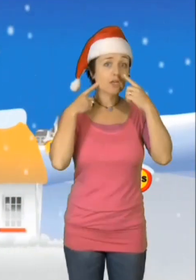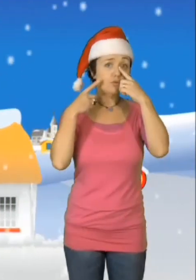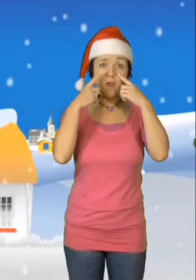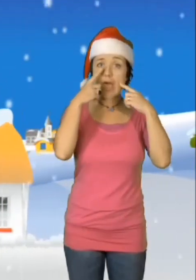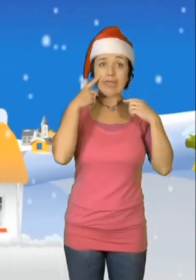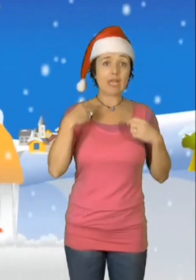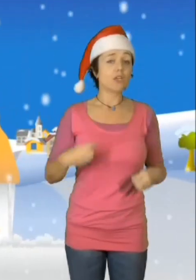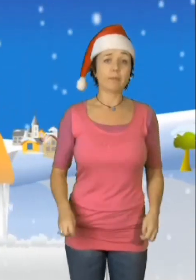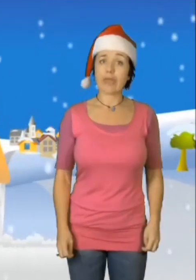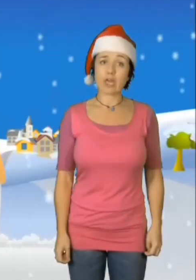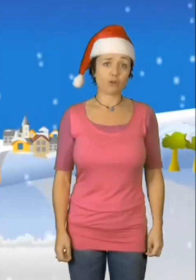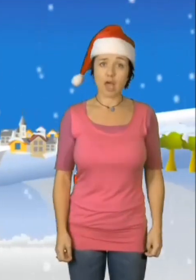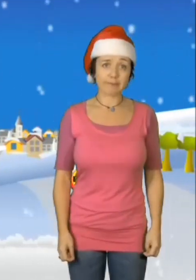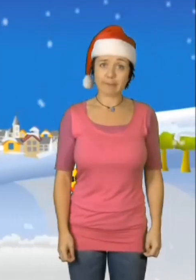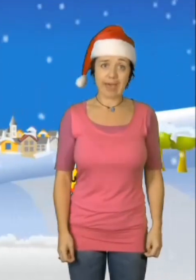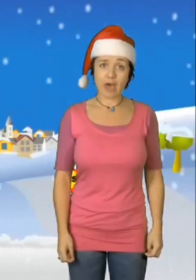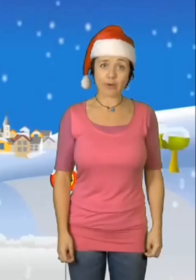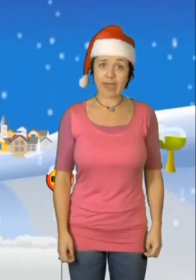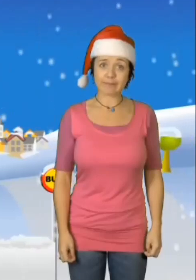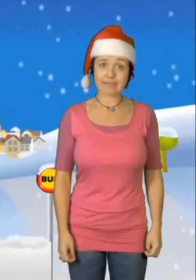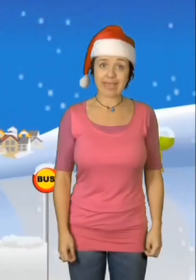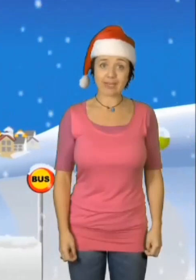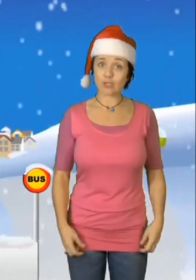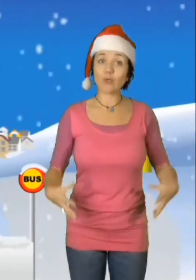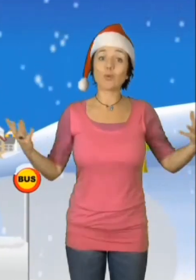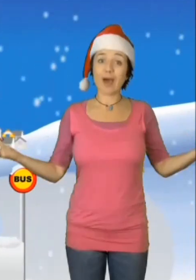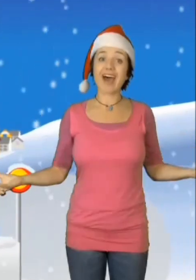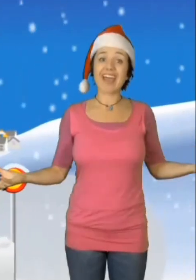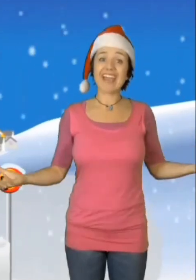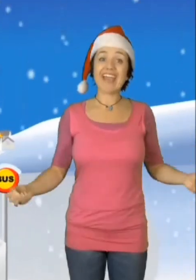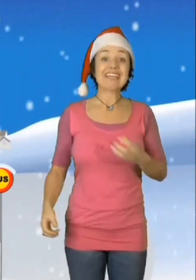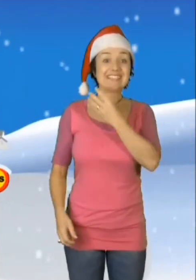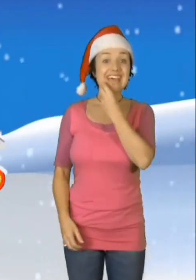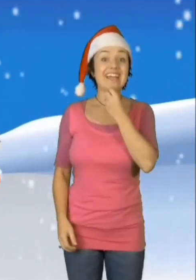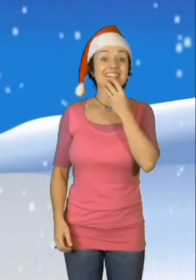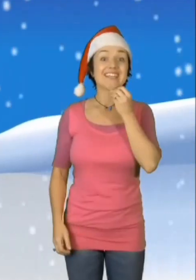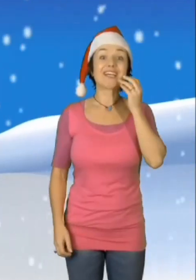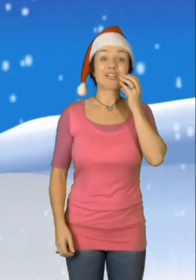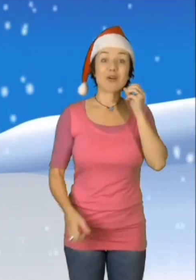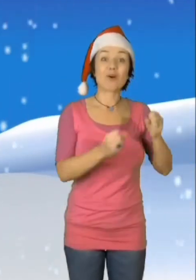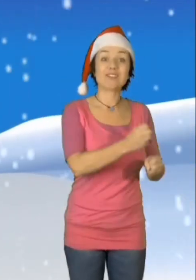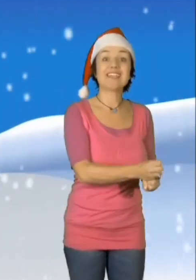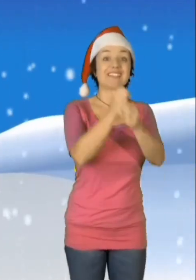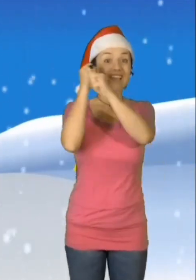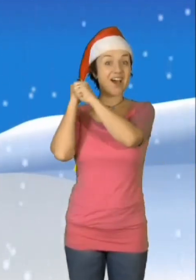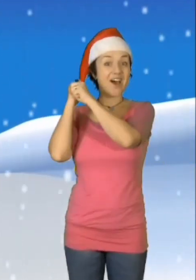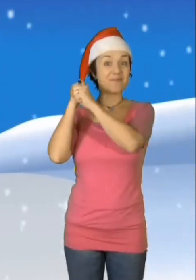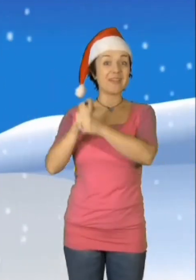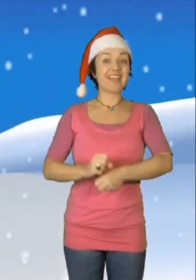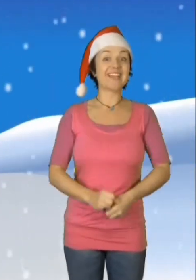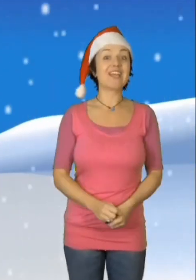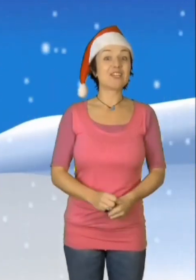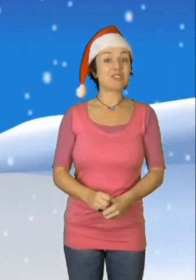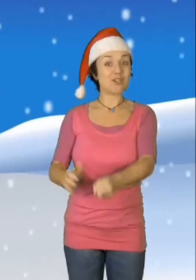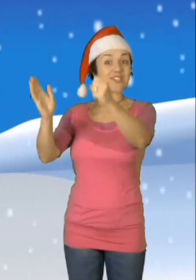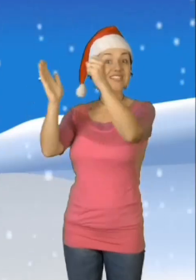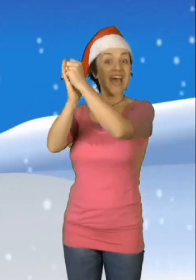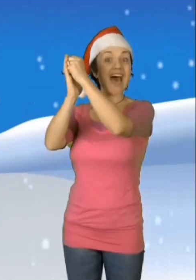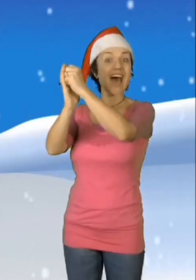not cry, you better not pout, I'm telling you why, Santa Claus is coming to town.